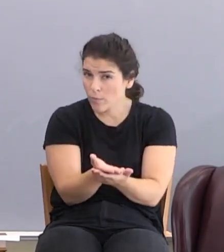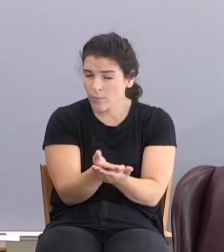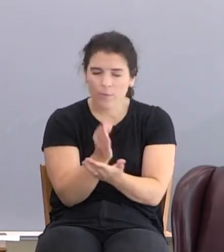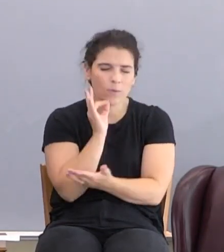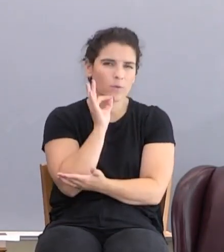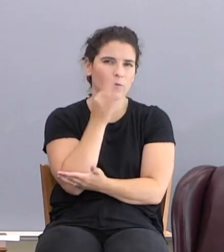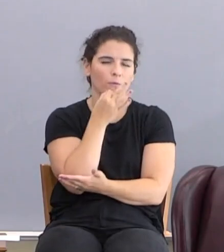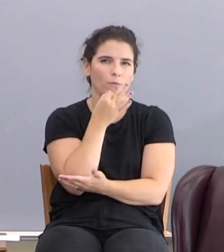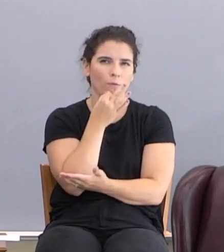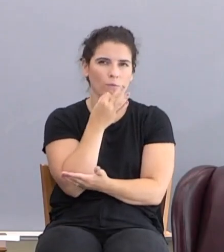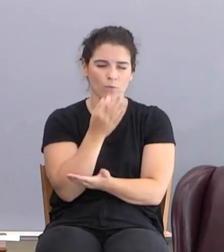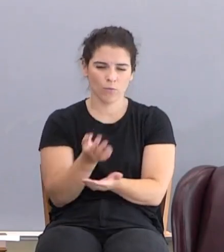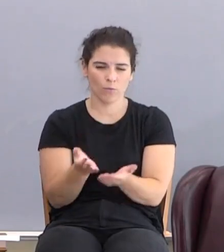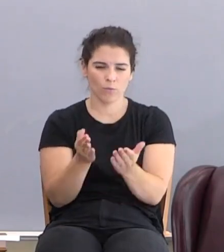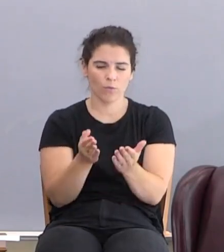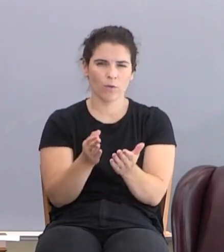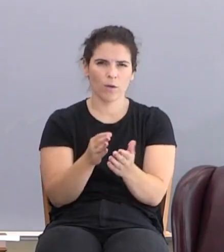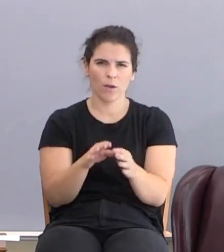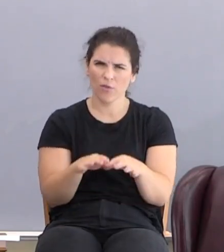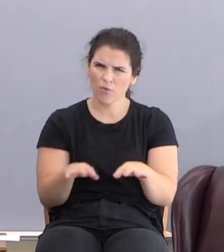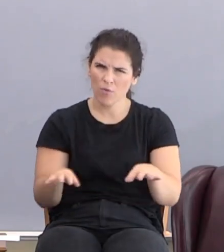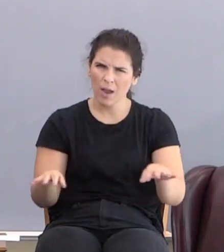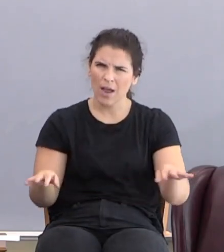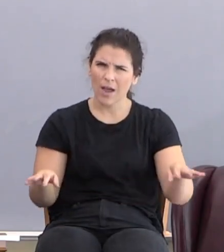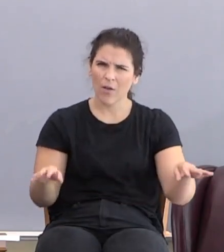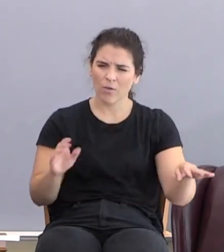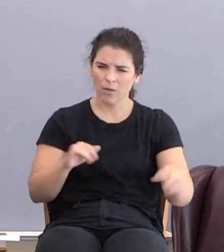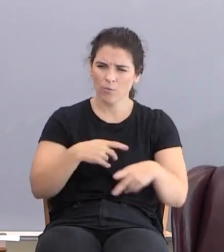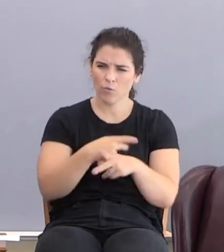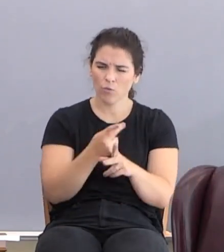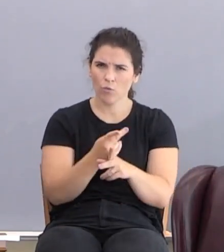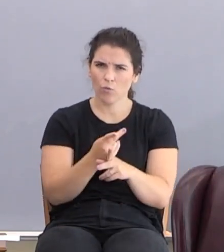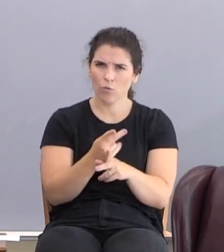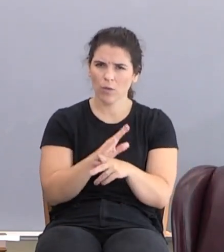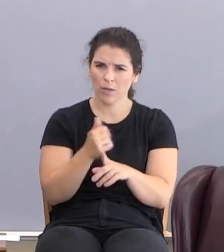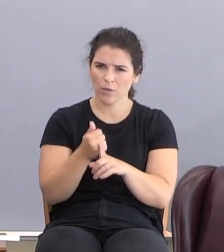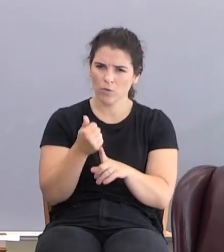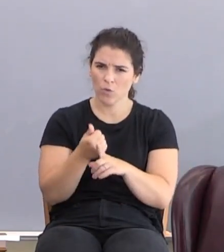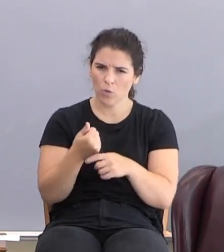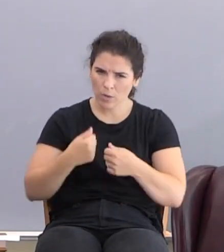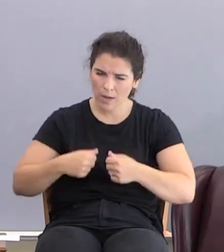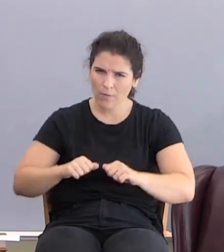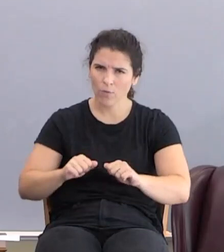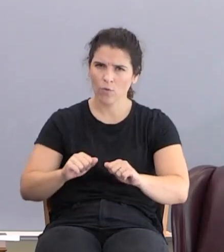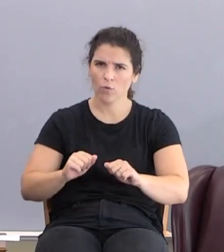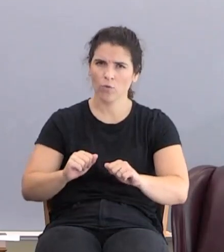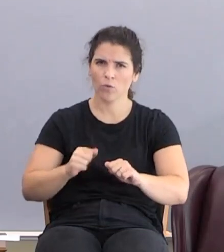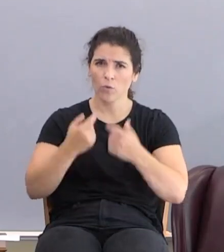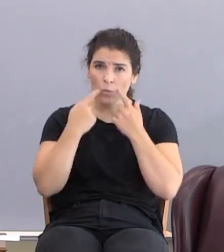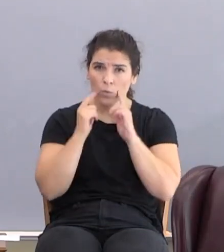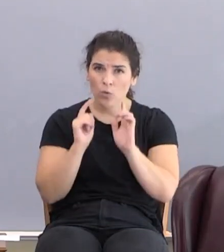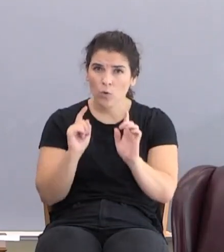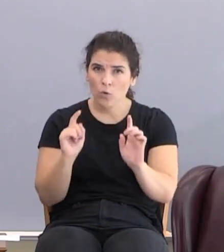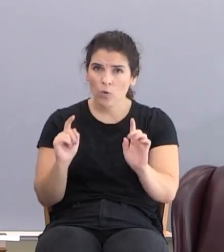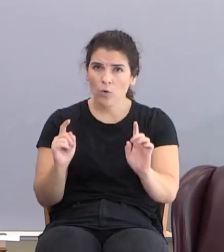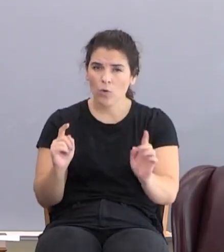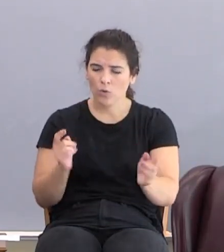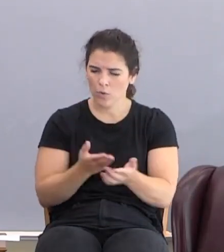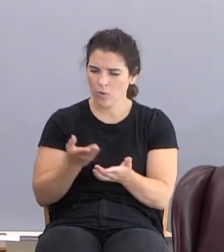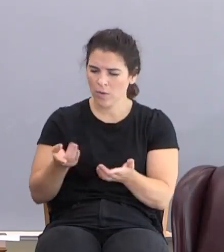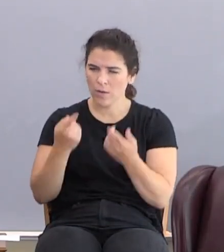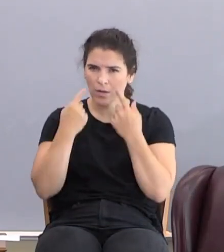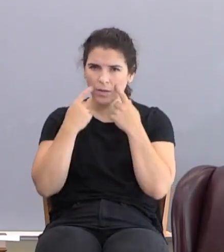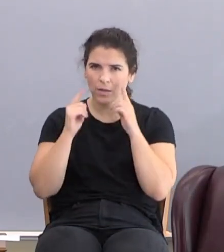fruit. The fruit of the ground that he's produced. His own efforts. His own works. The things he's accomplished.